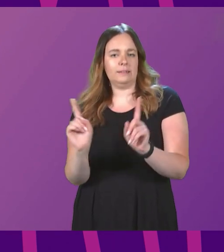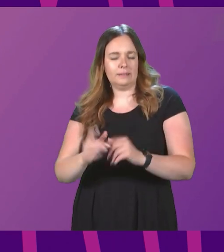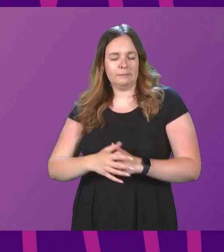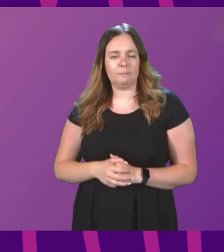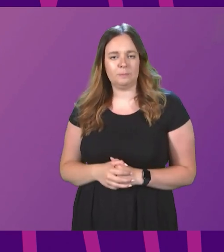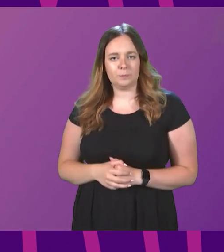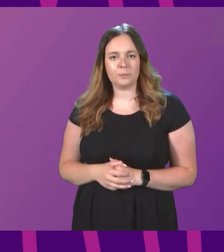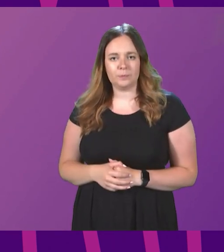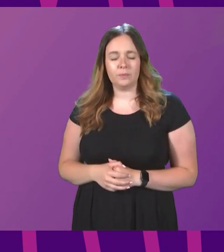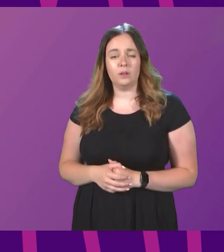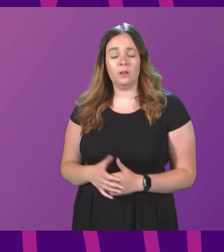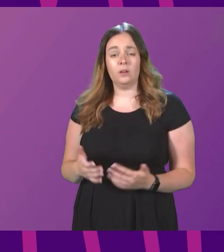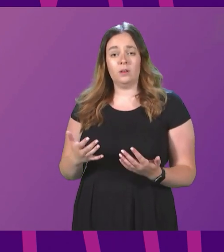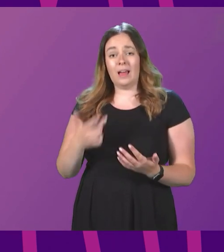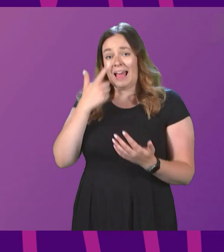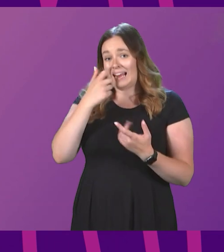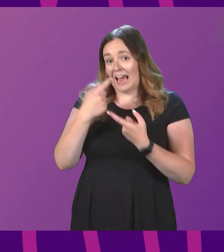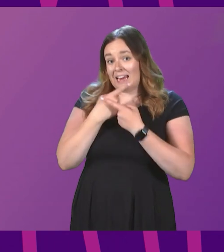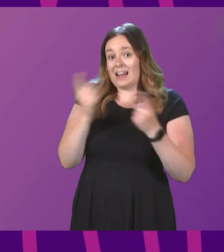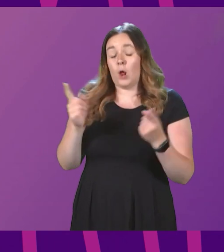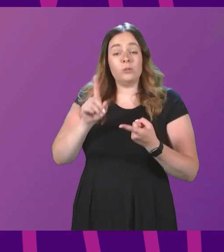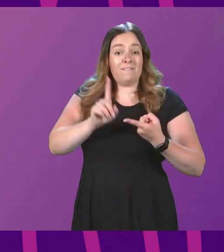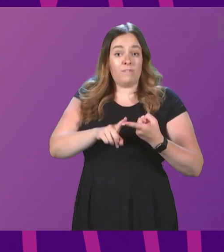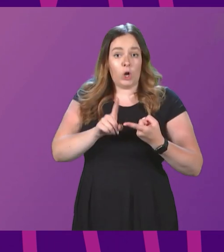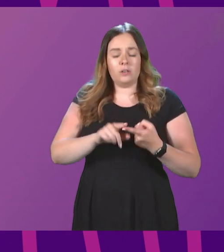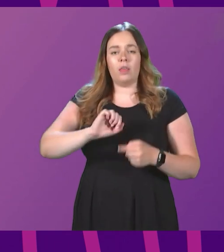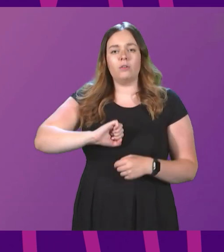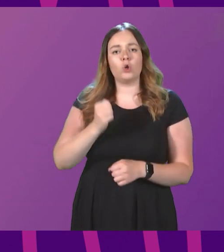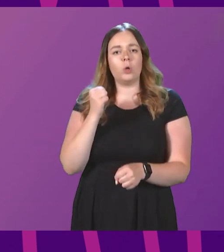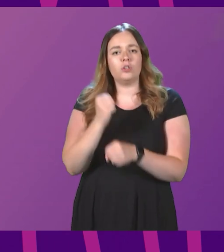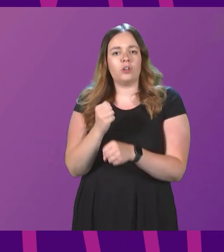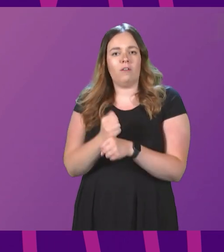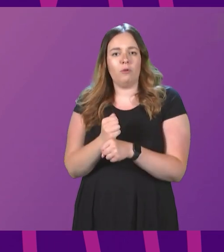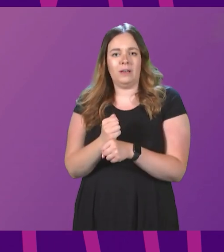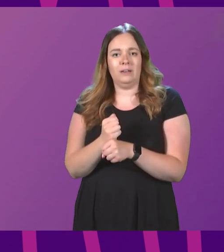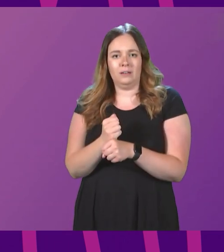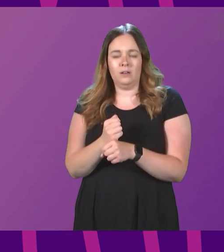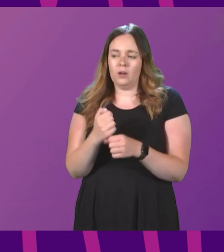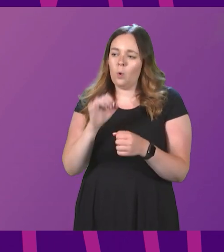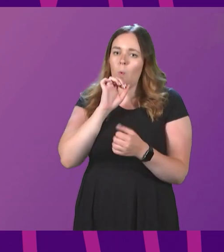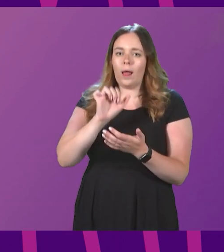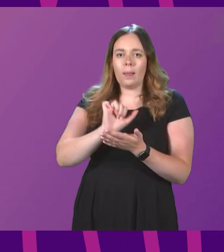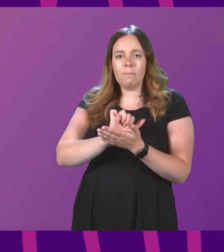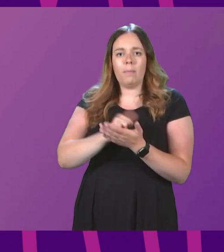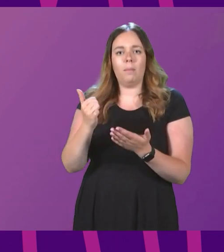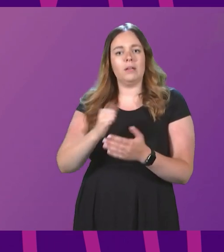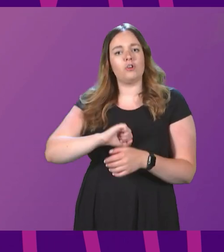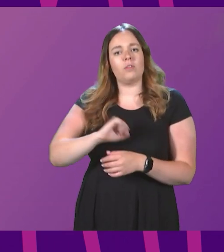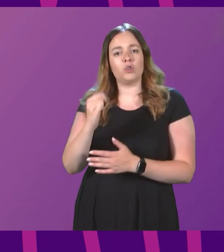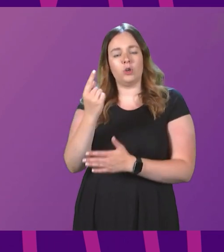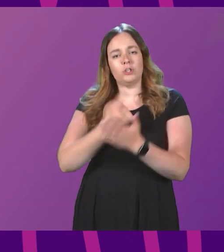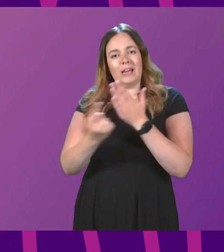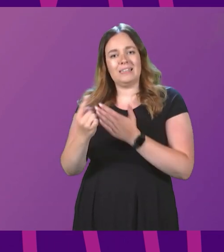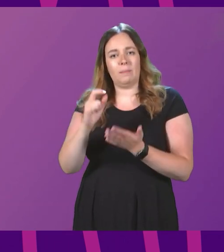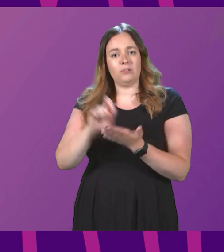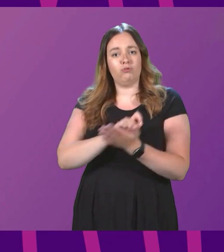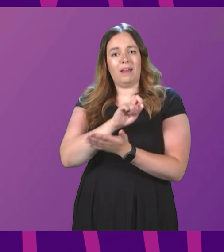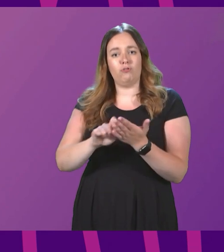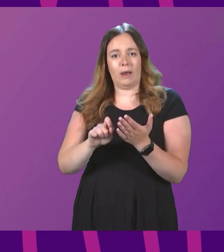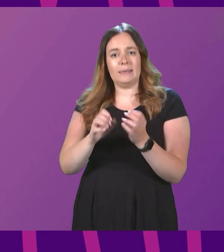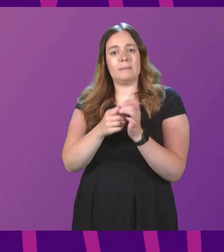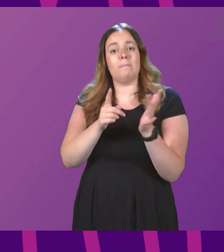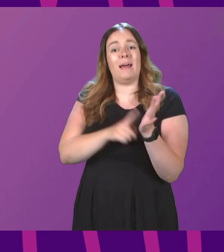Presiding officer, I can announce first of all that the Scottish government is today publishing the Scottish independence referendum bill.